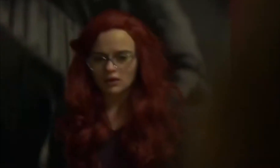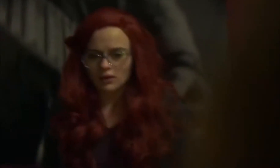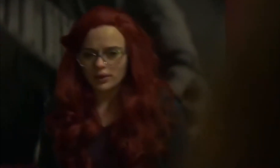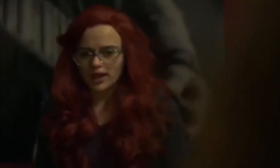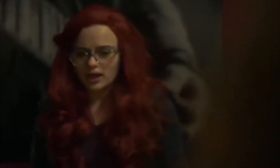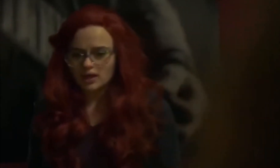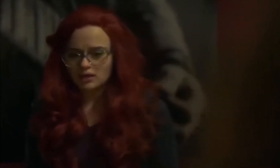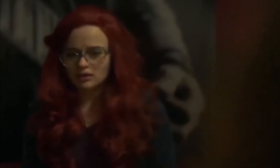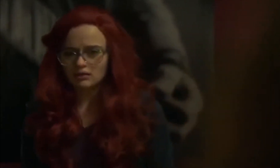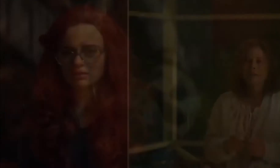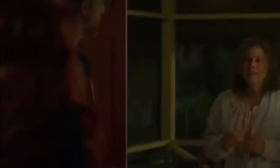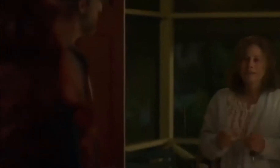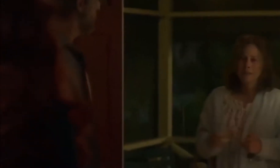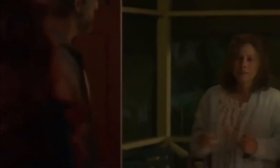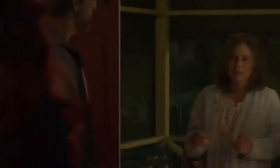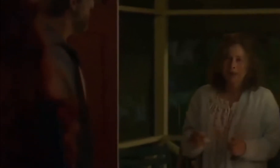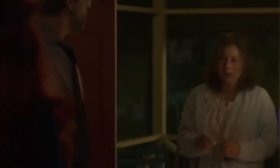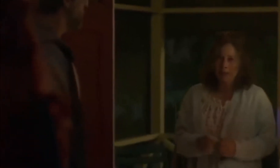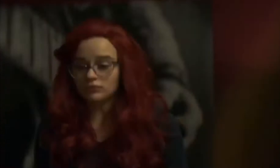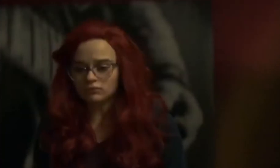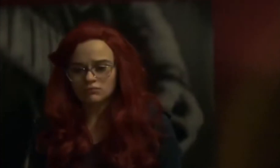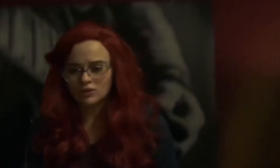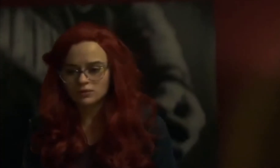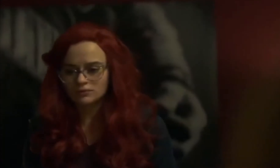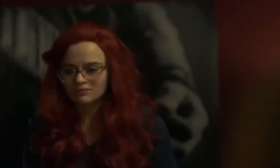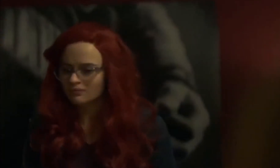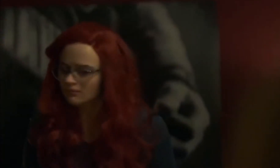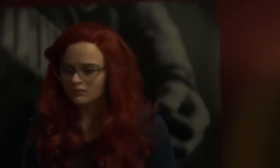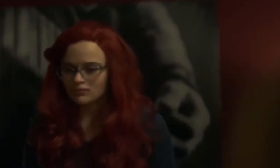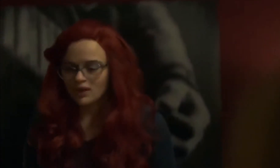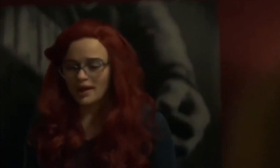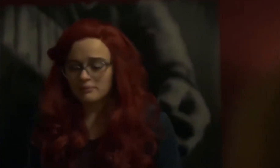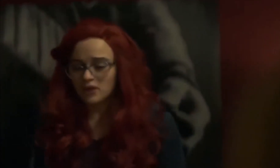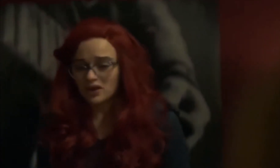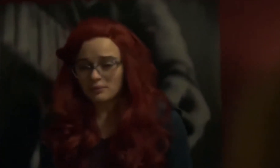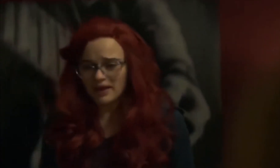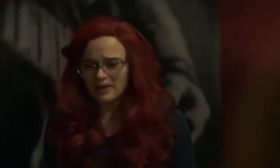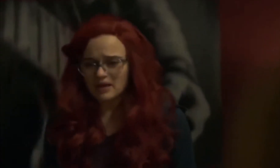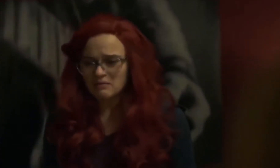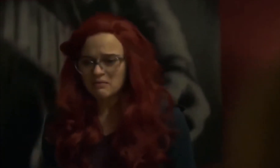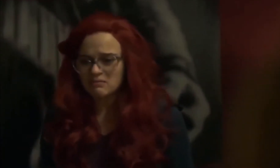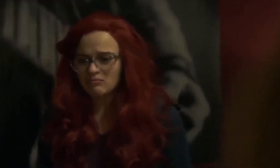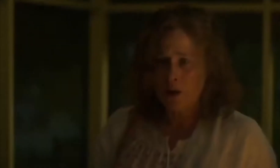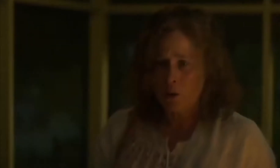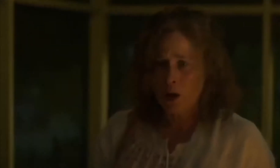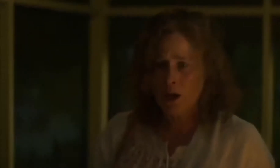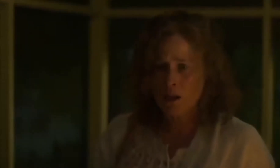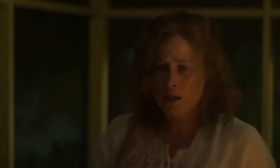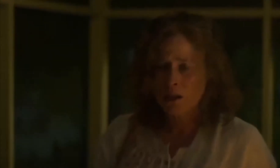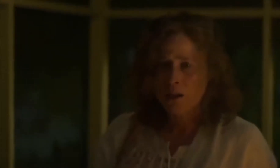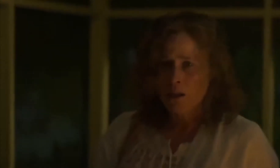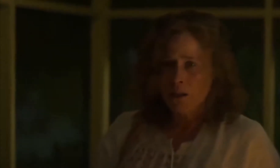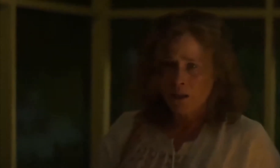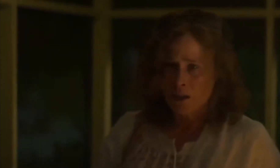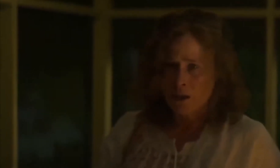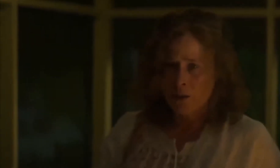Okay. Listen to me, baby. No, I'm not a baby. No, I know. I know.